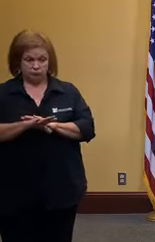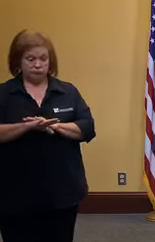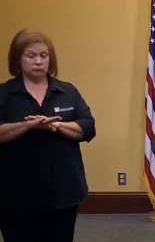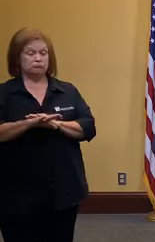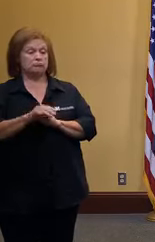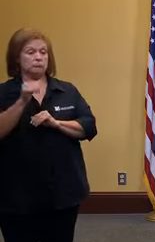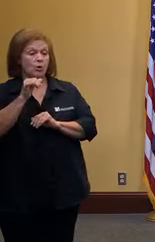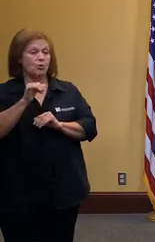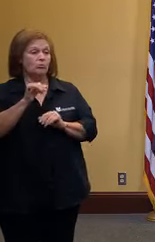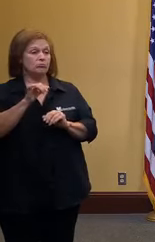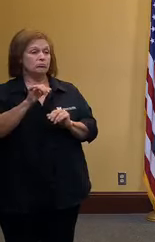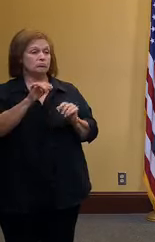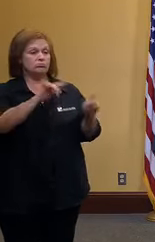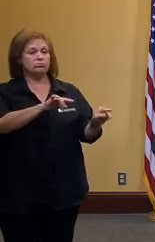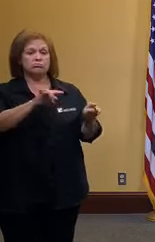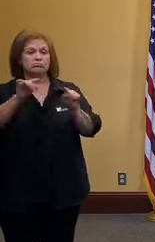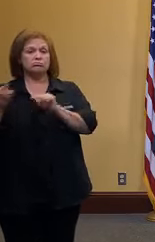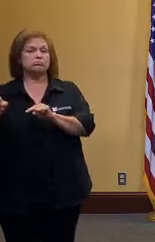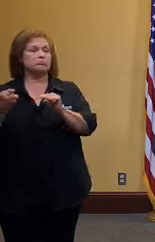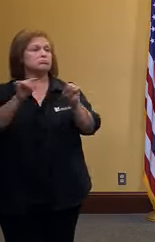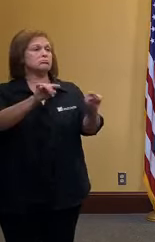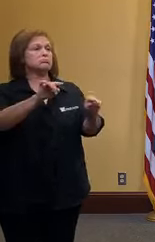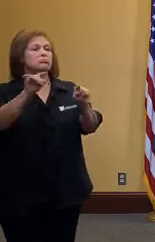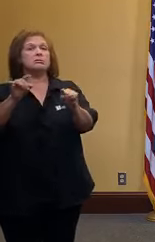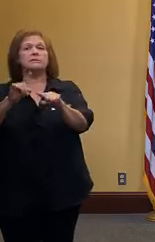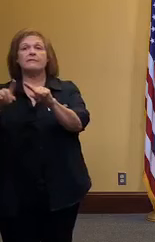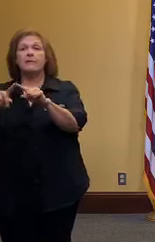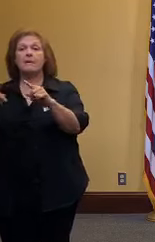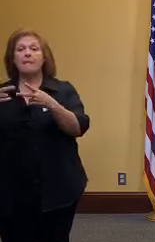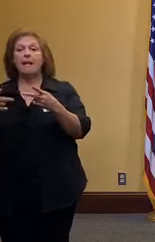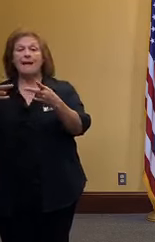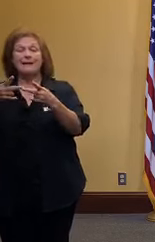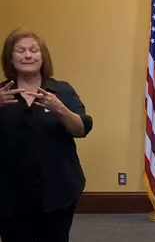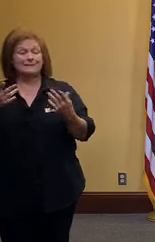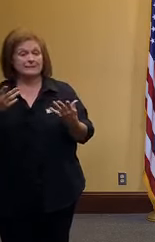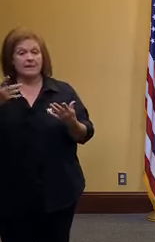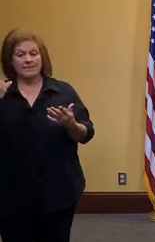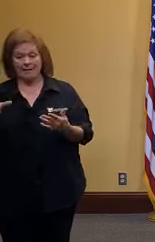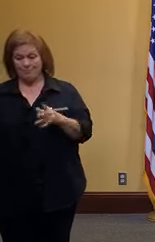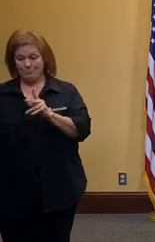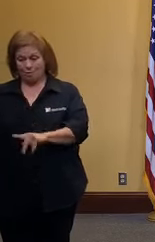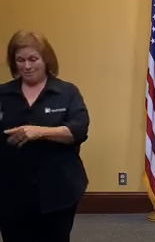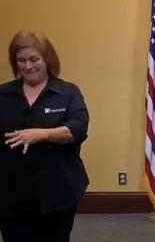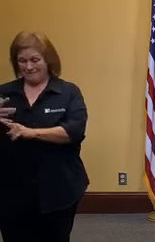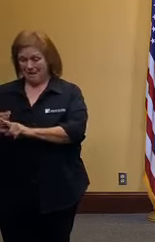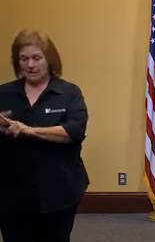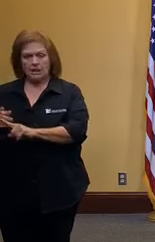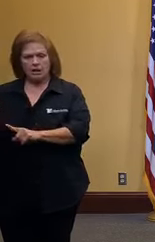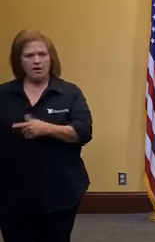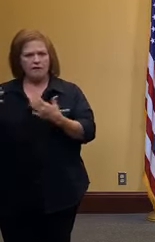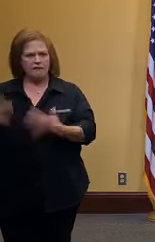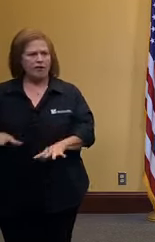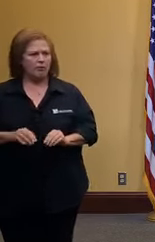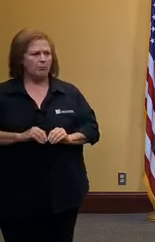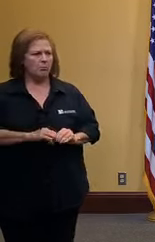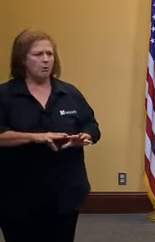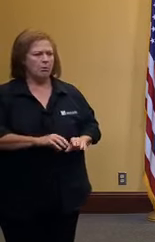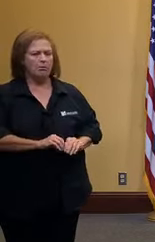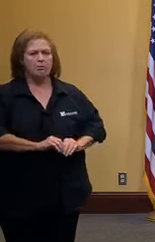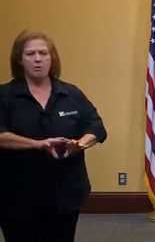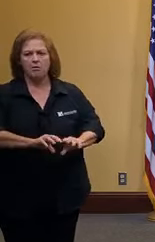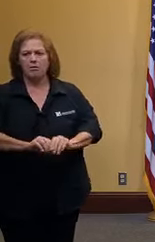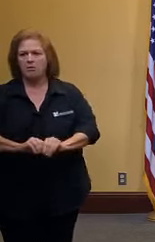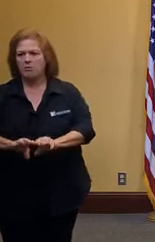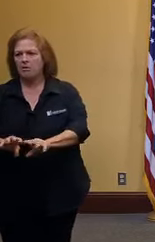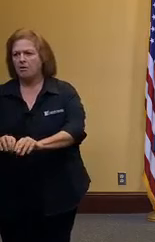locations while he was positive they have now linked 40 cases and thousands of others who need to be quarantined quarantine